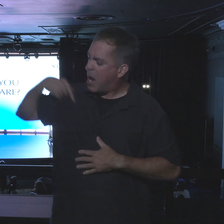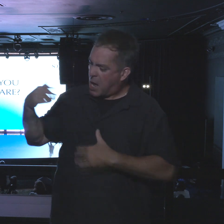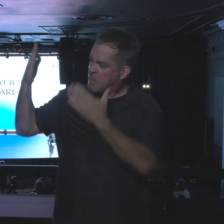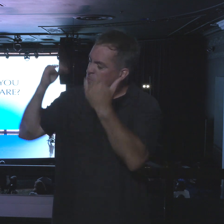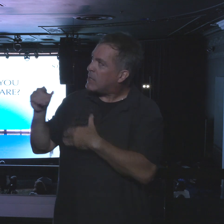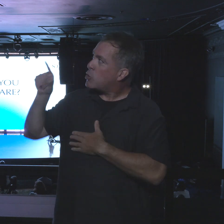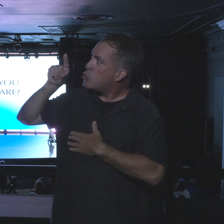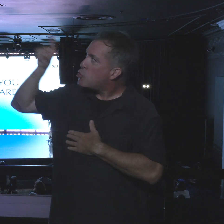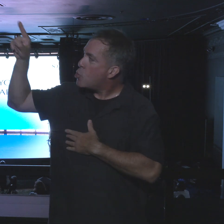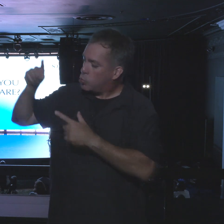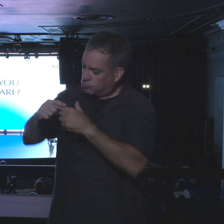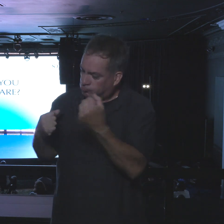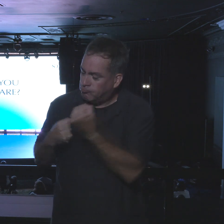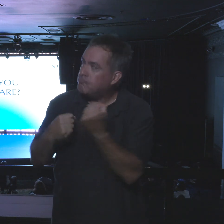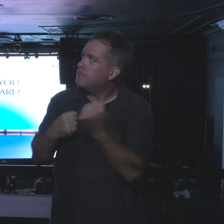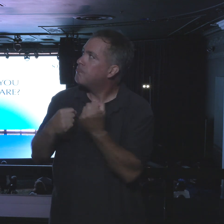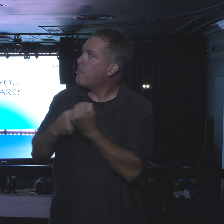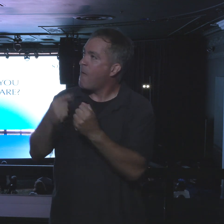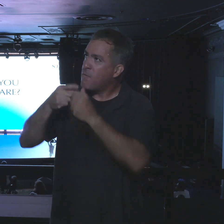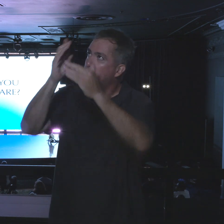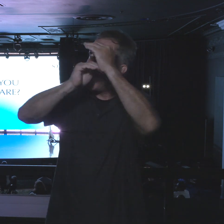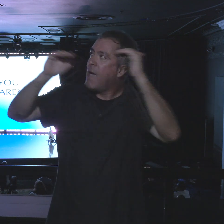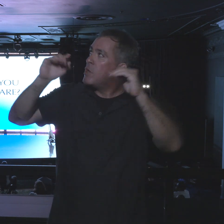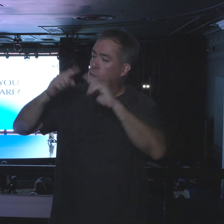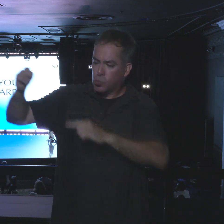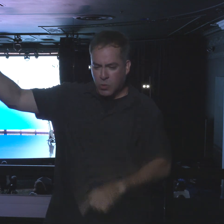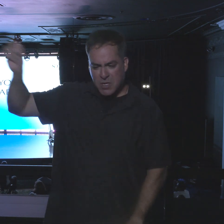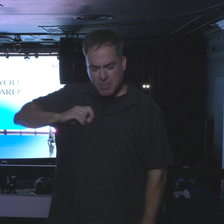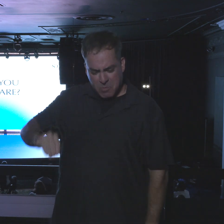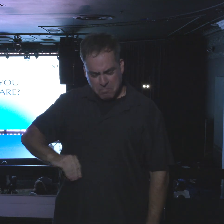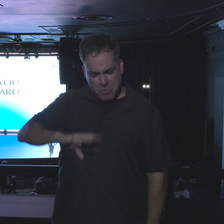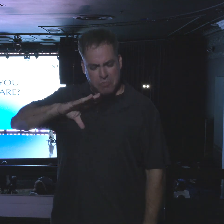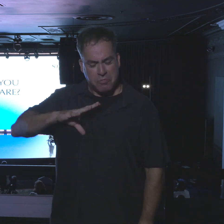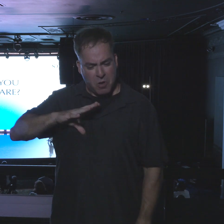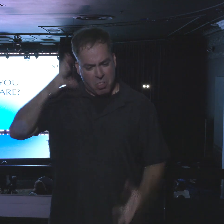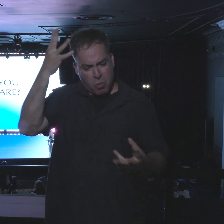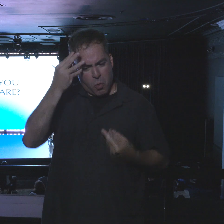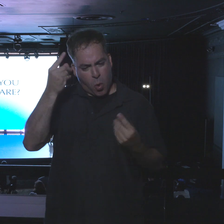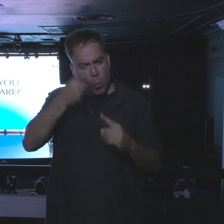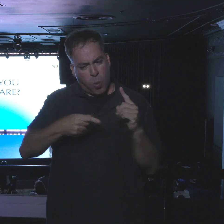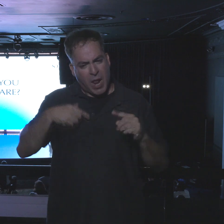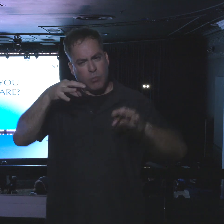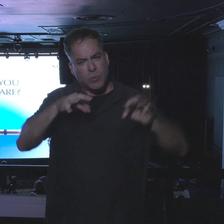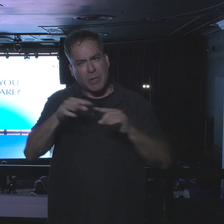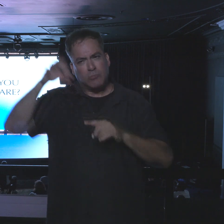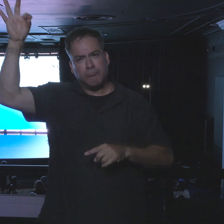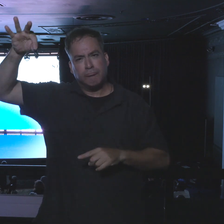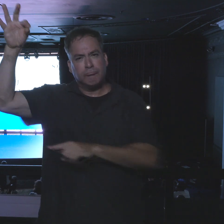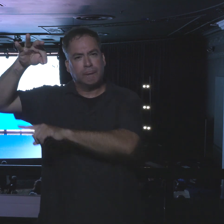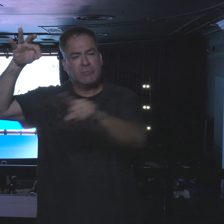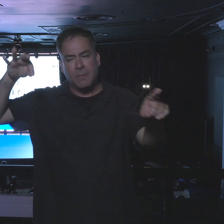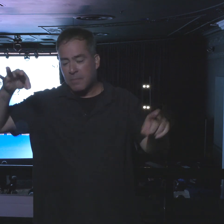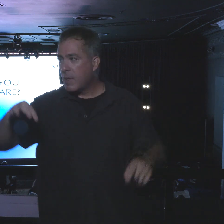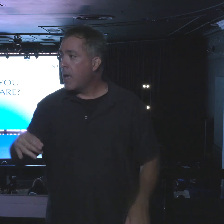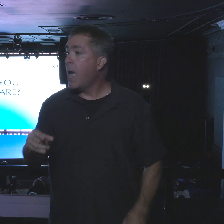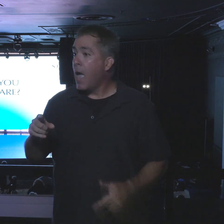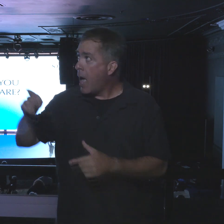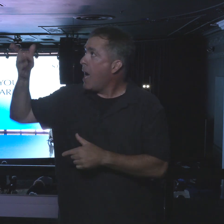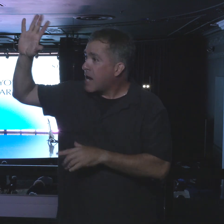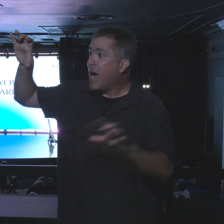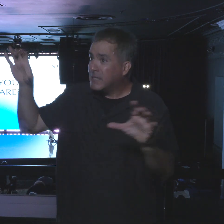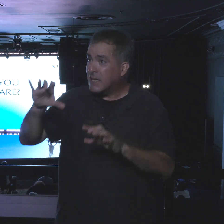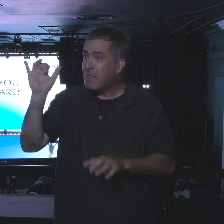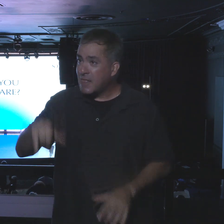expecting the equipment of heaven to give me a thought of what I am supposed to say. And he does.